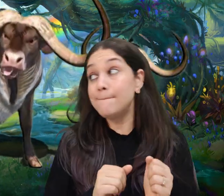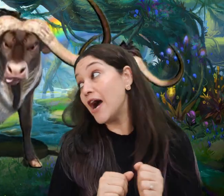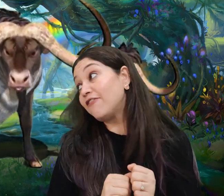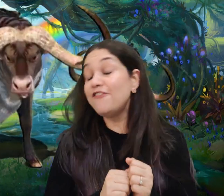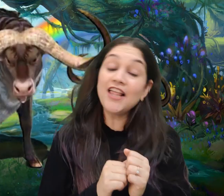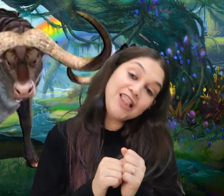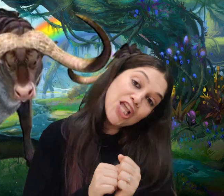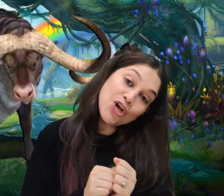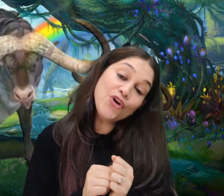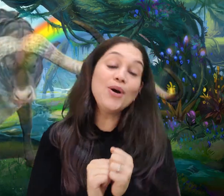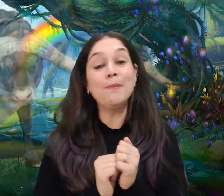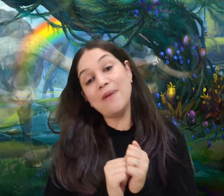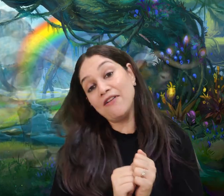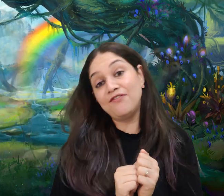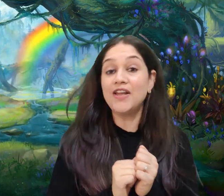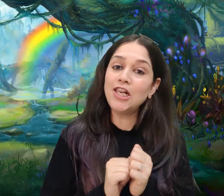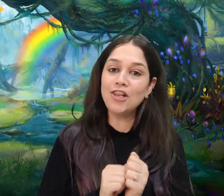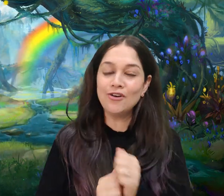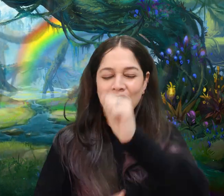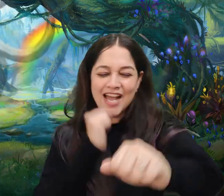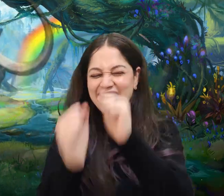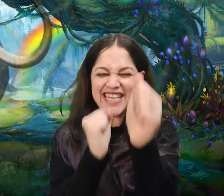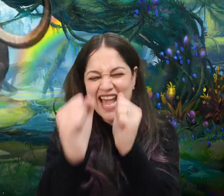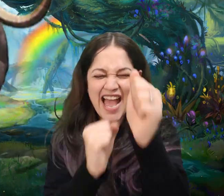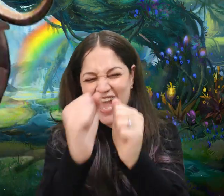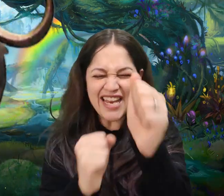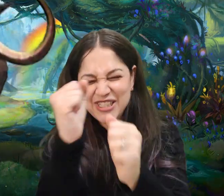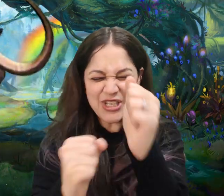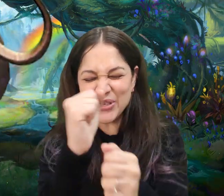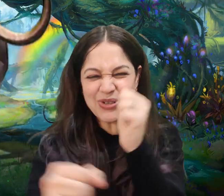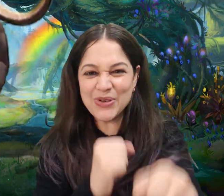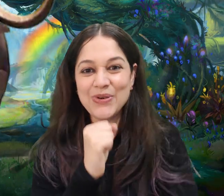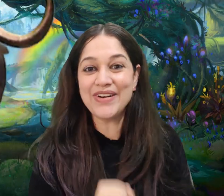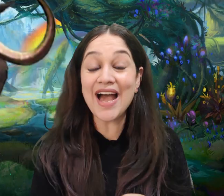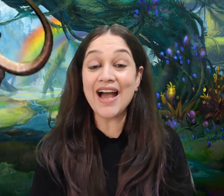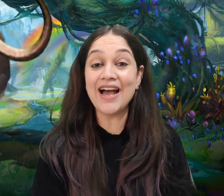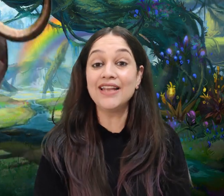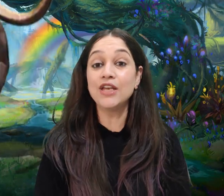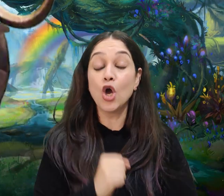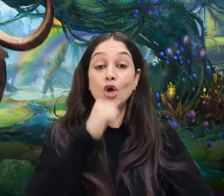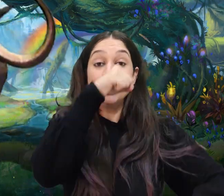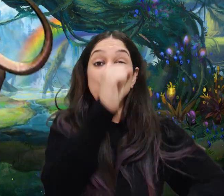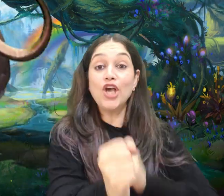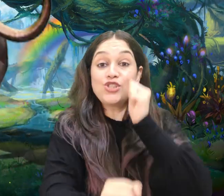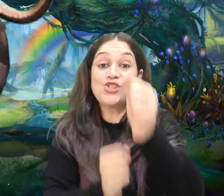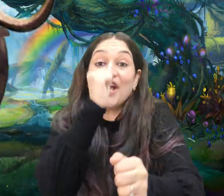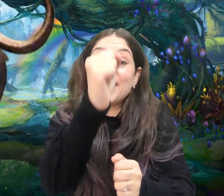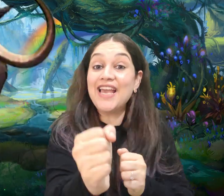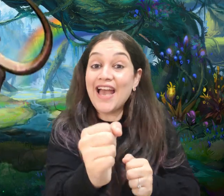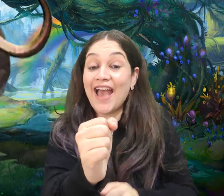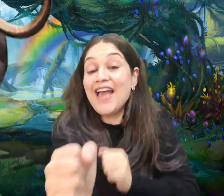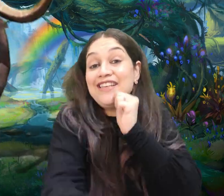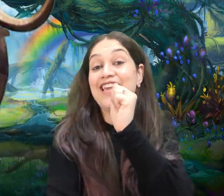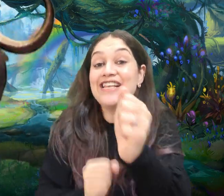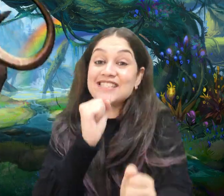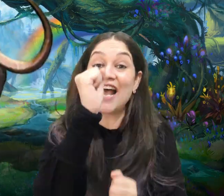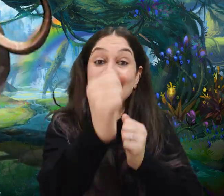Buffalo, buffalo, can you run? Yes I can, yes I